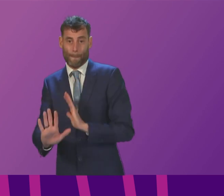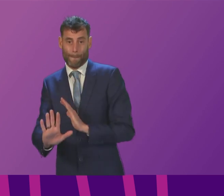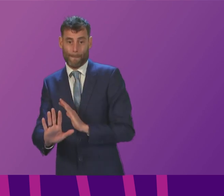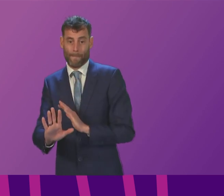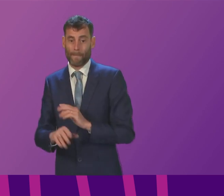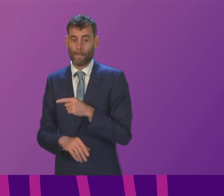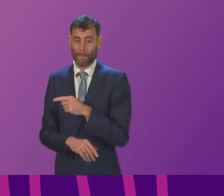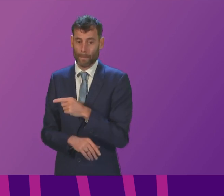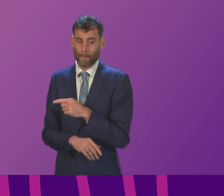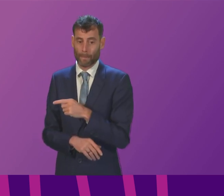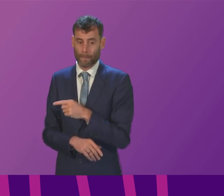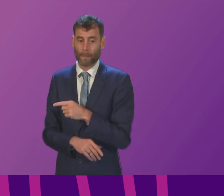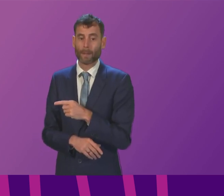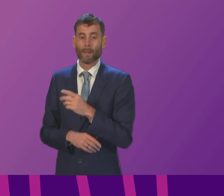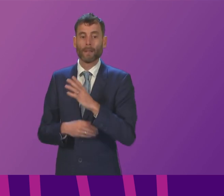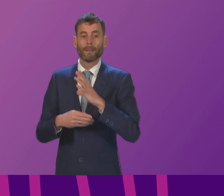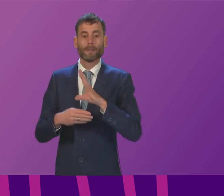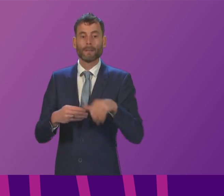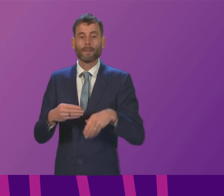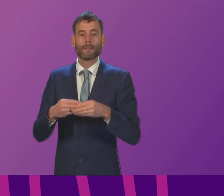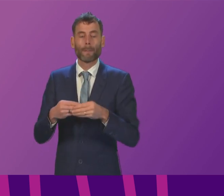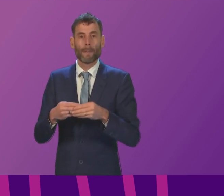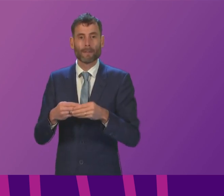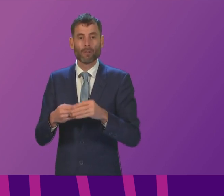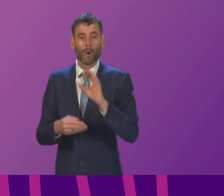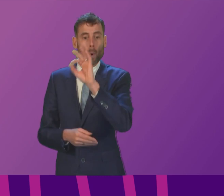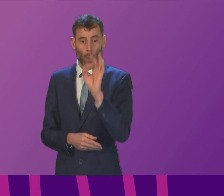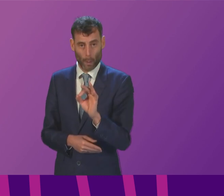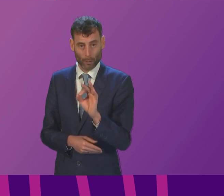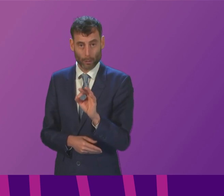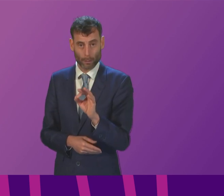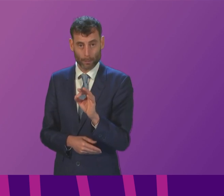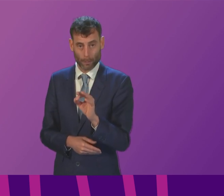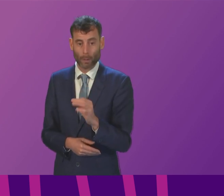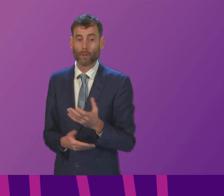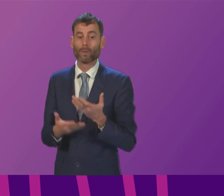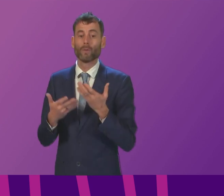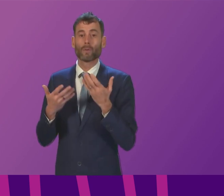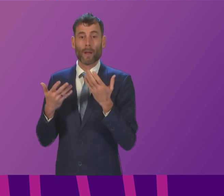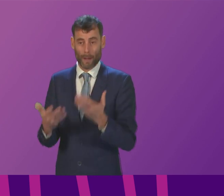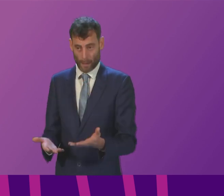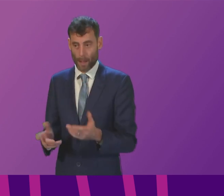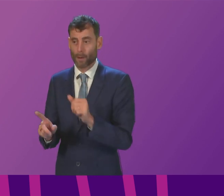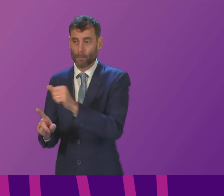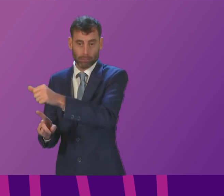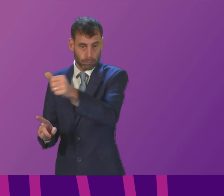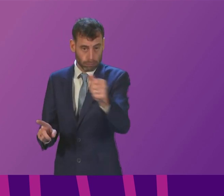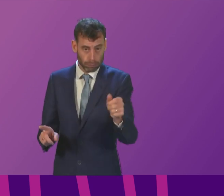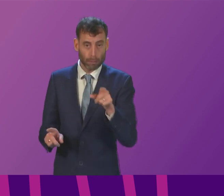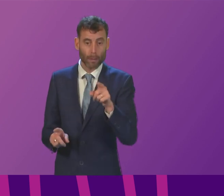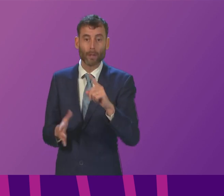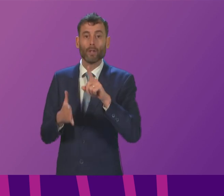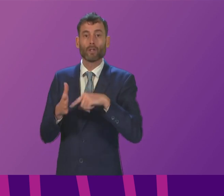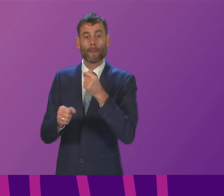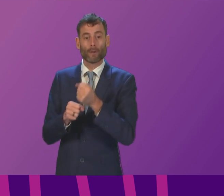think there's been a misunderstanding I'm taking supplementary questions at the moment Ms Dunbar and that was your question that we will reach in due course can I call Jamie